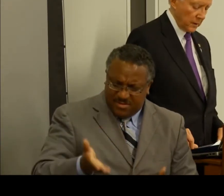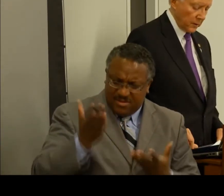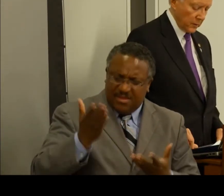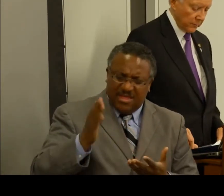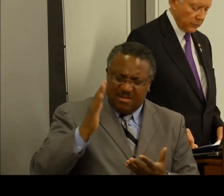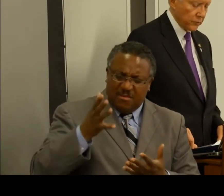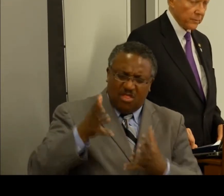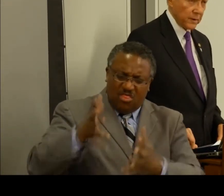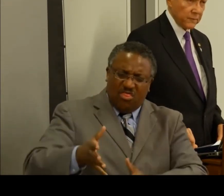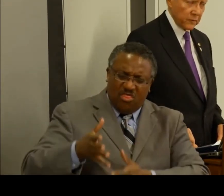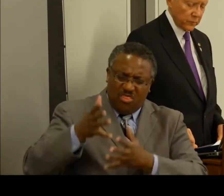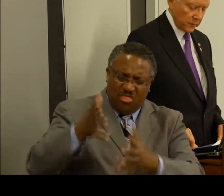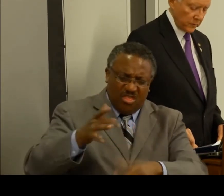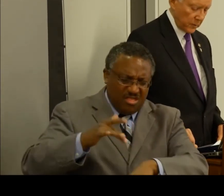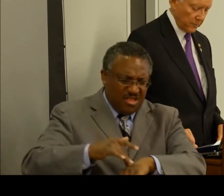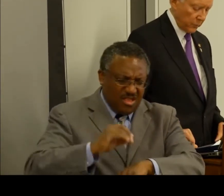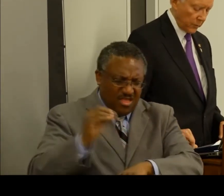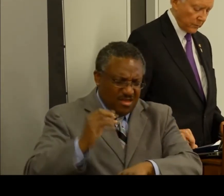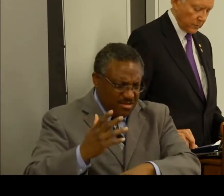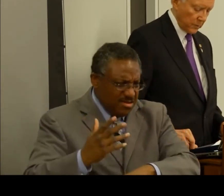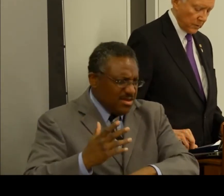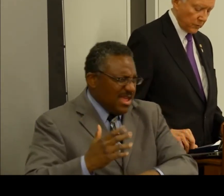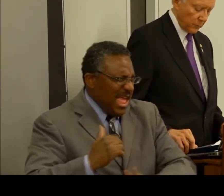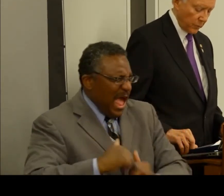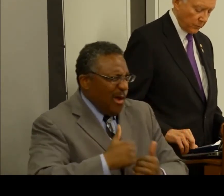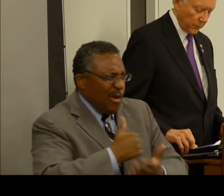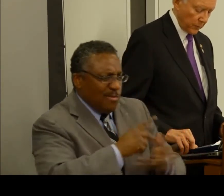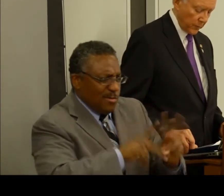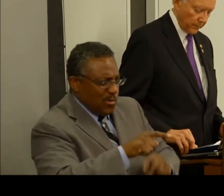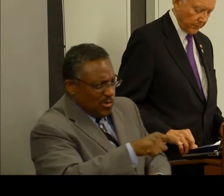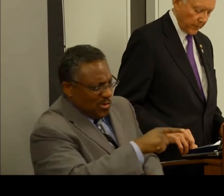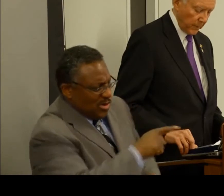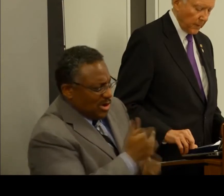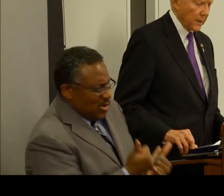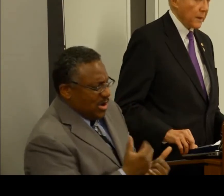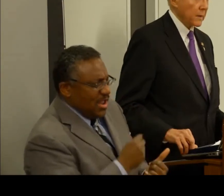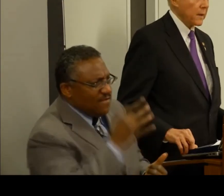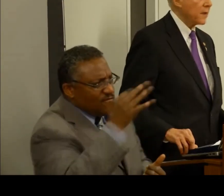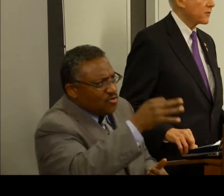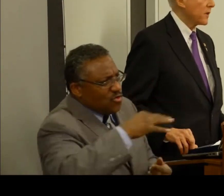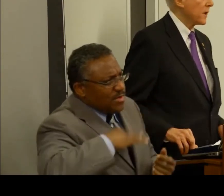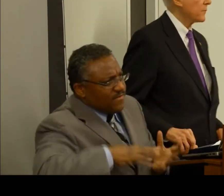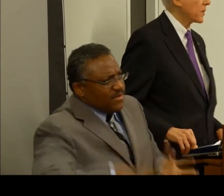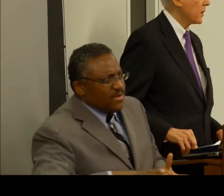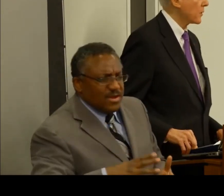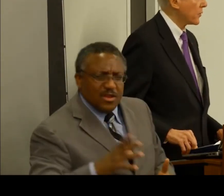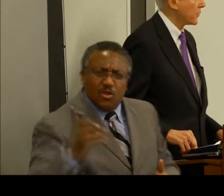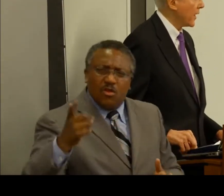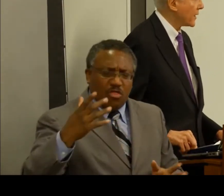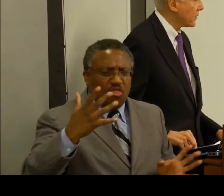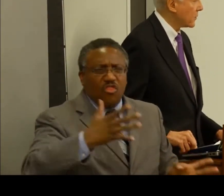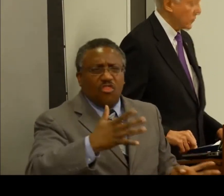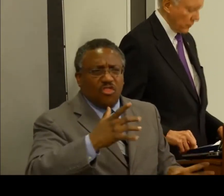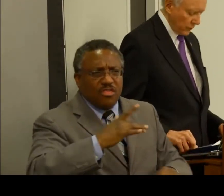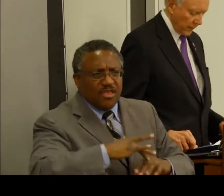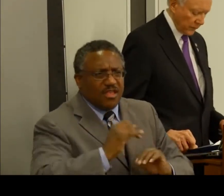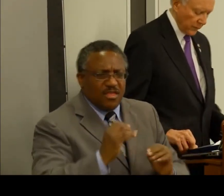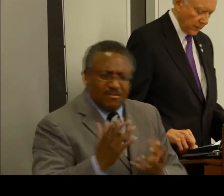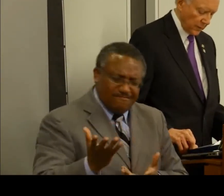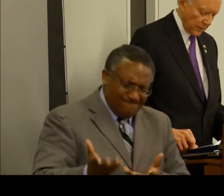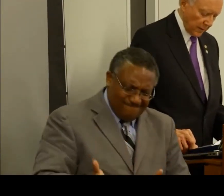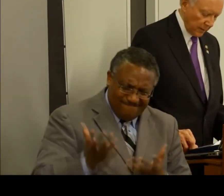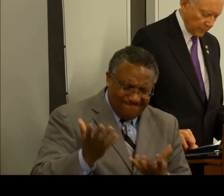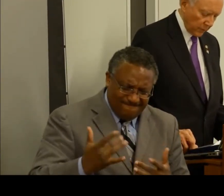current and future beneficiaries in this important program. The last time that Congress acted to